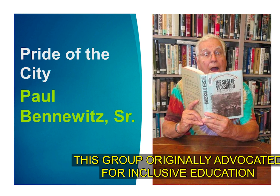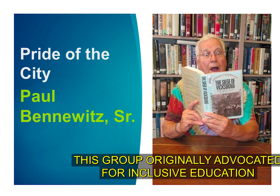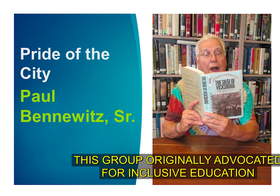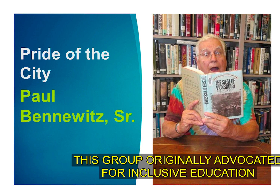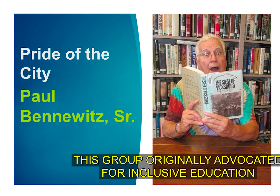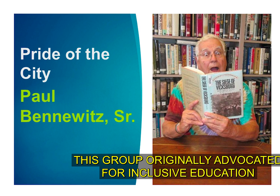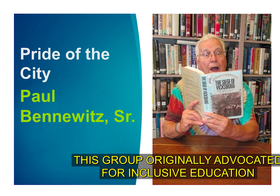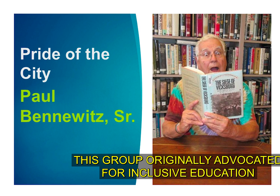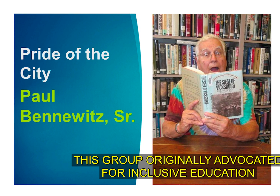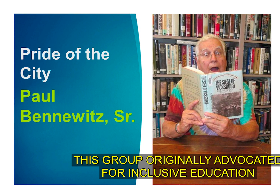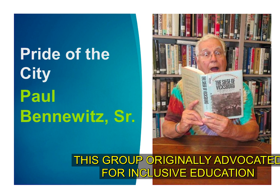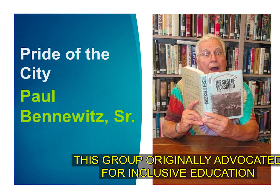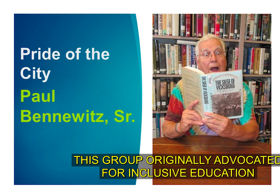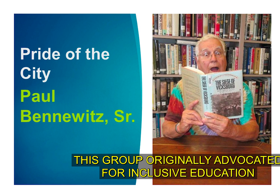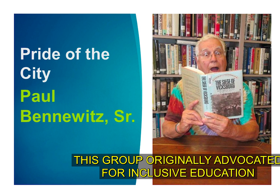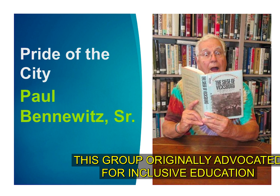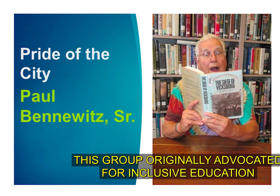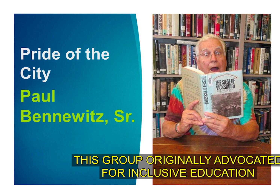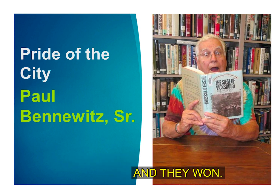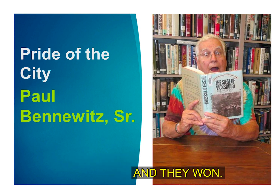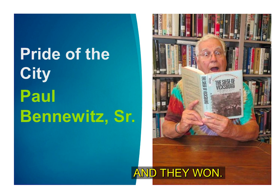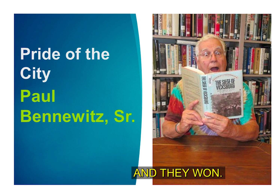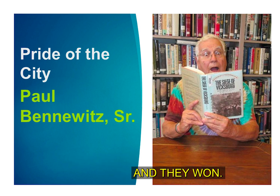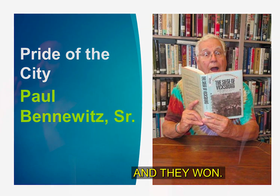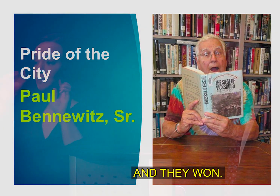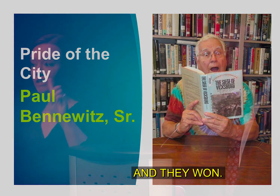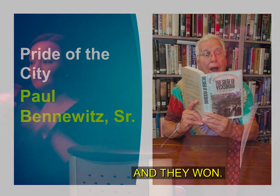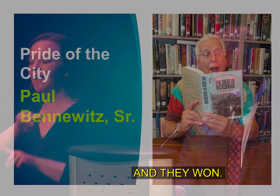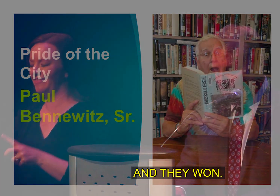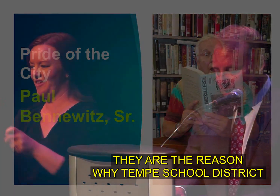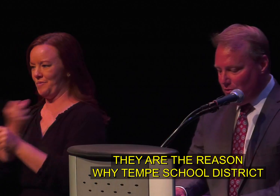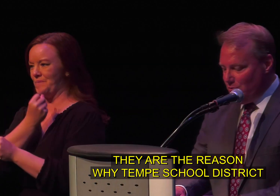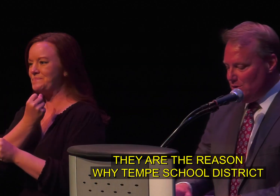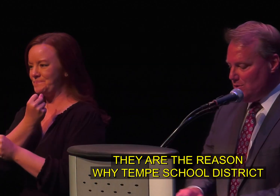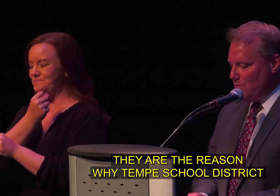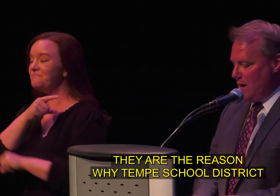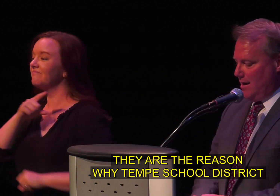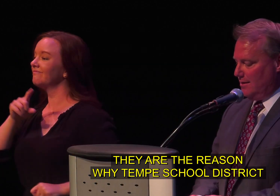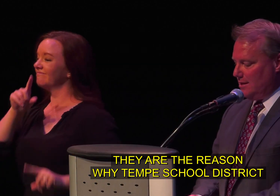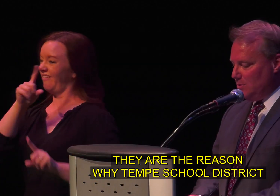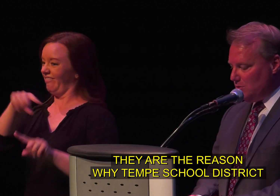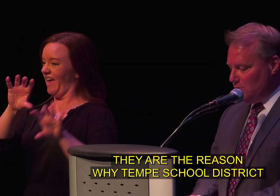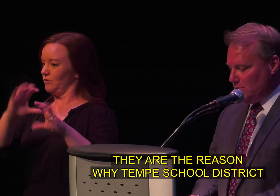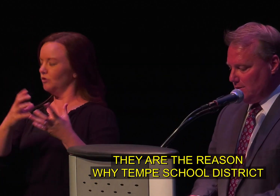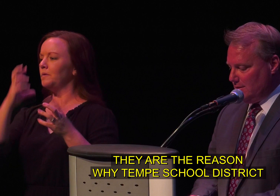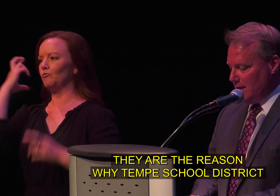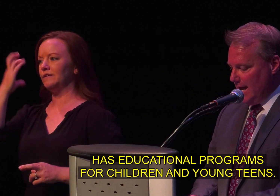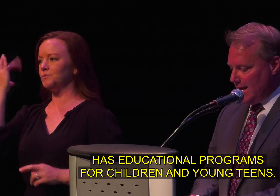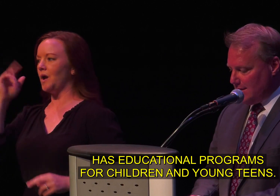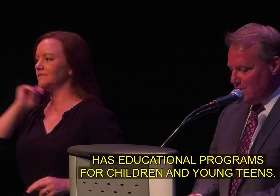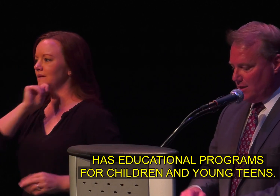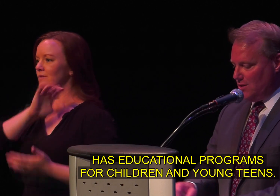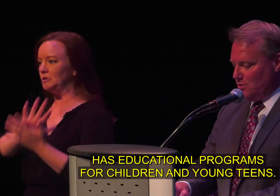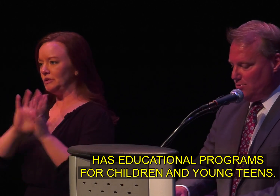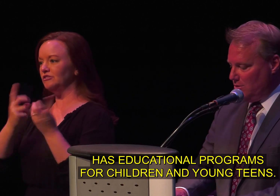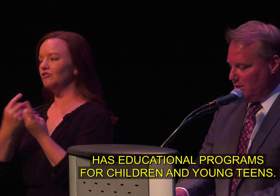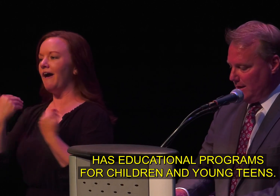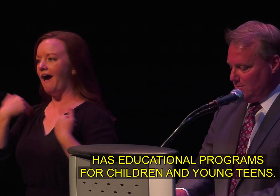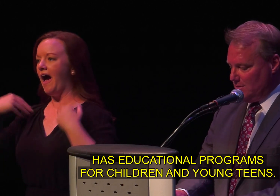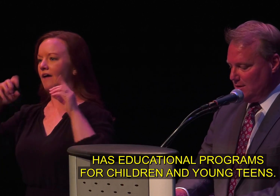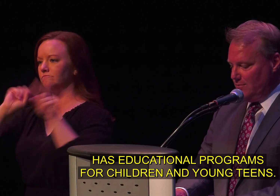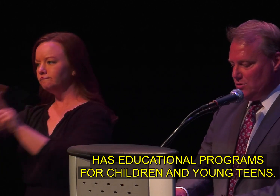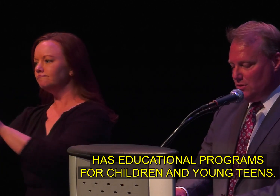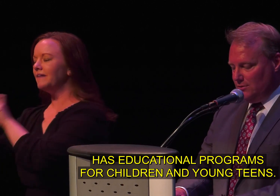originally advocated for inclusive education and they won they are the reason why tempe school districts has educational